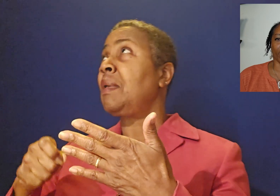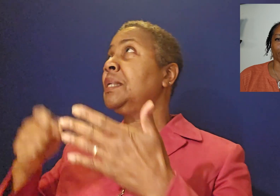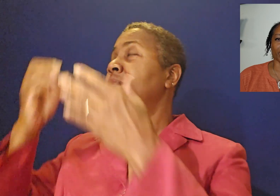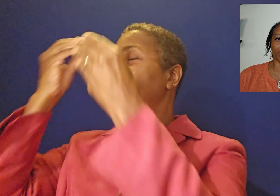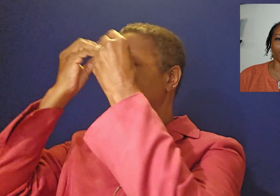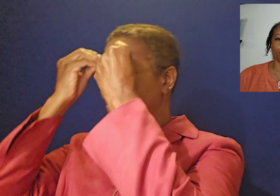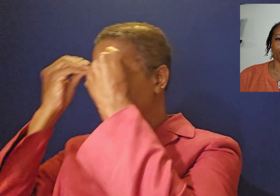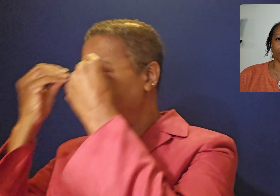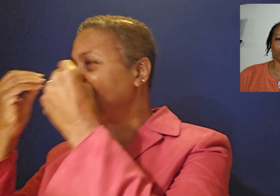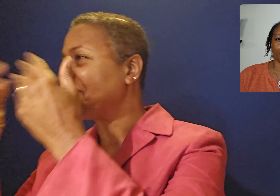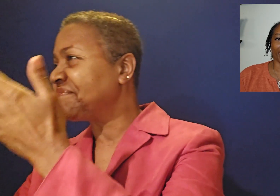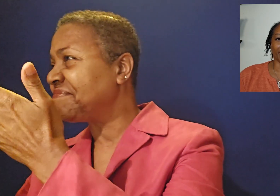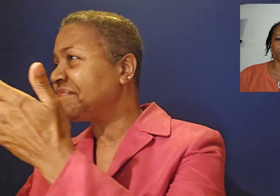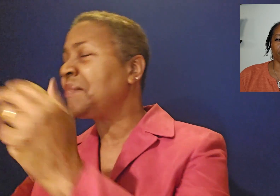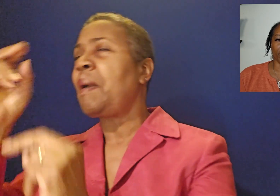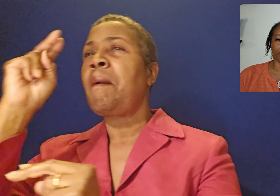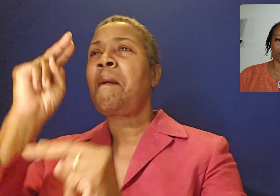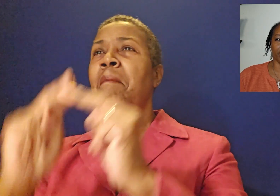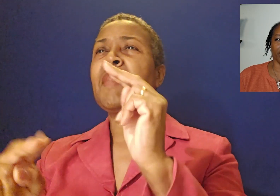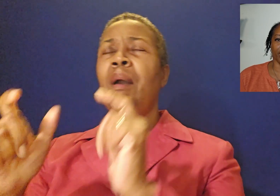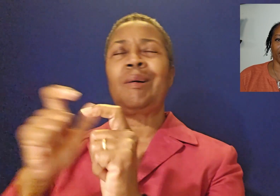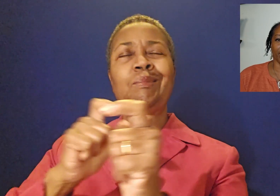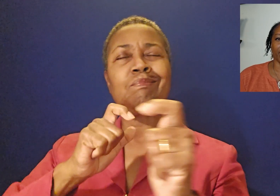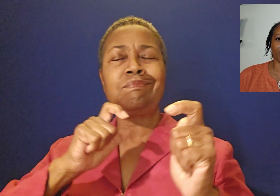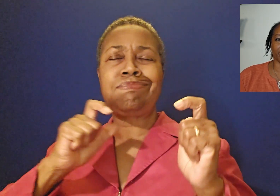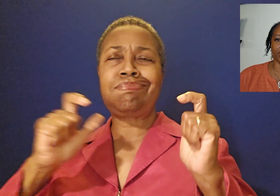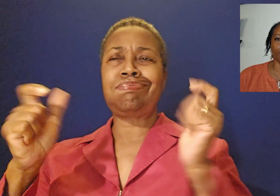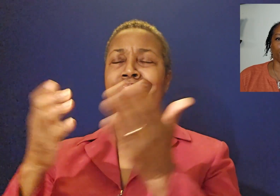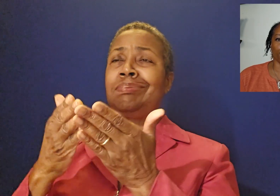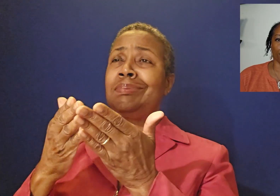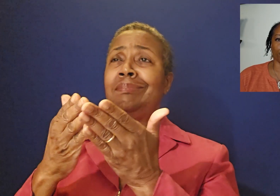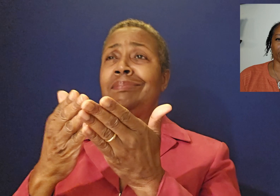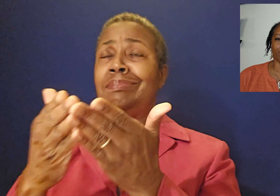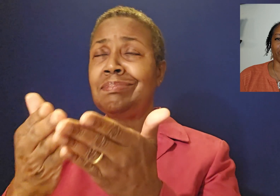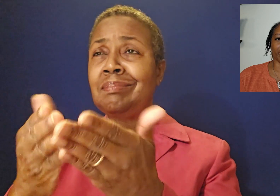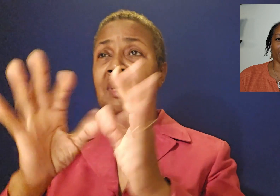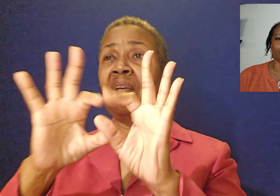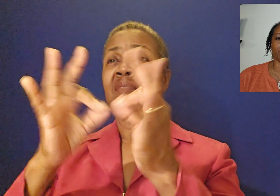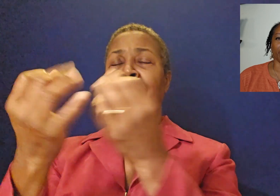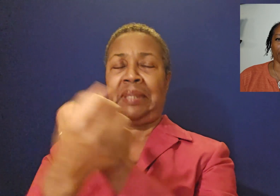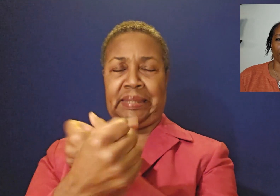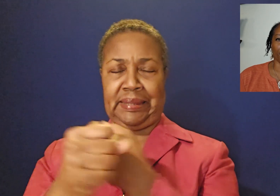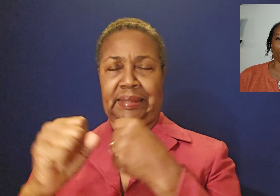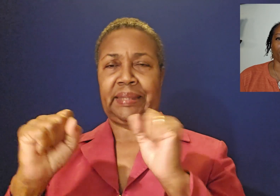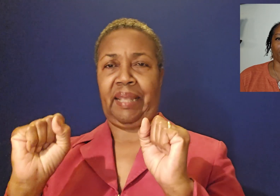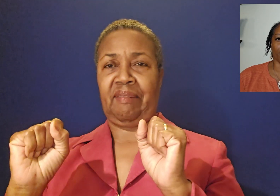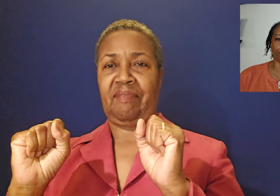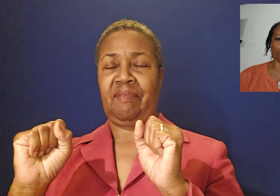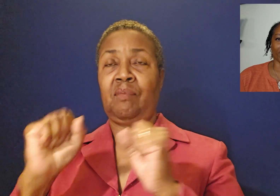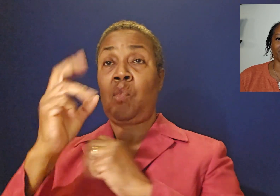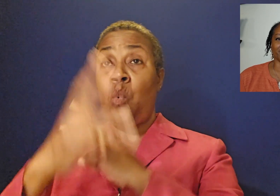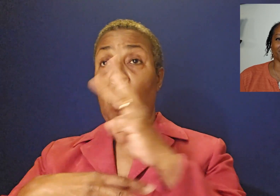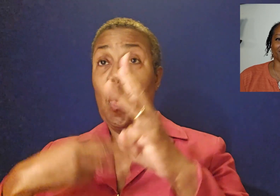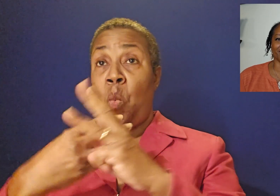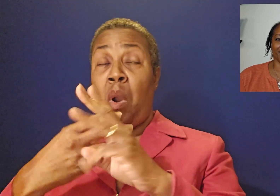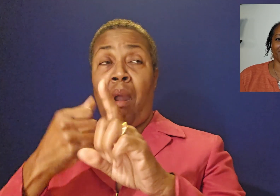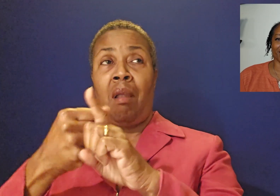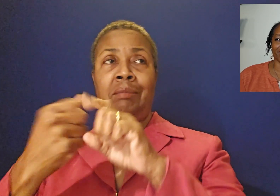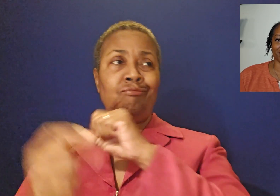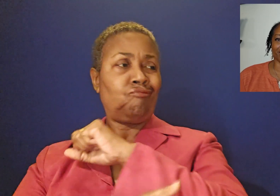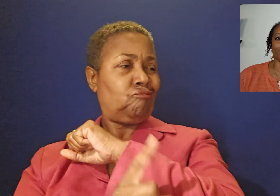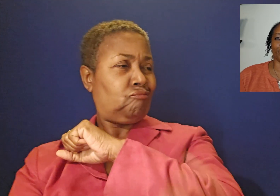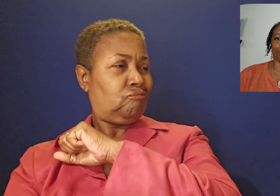save his family. By his faith, he condemned the world and became the heir of the righteousness